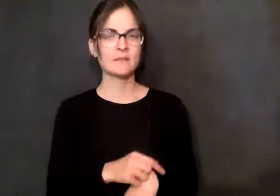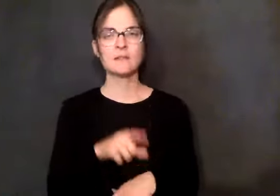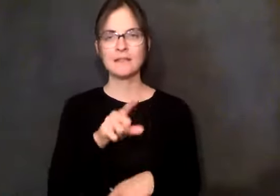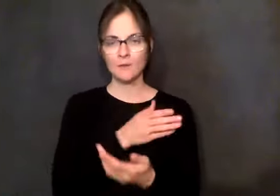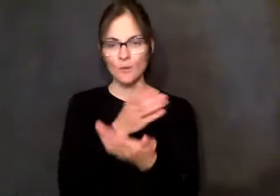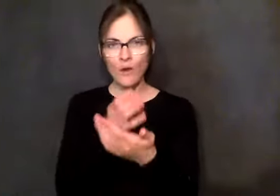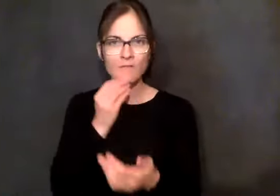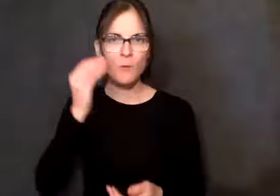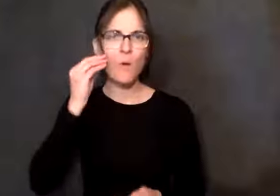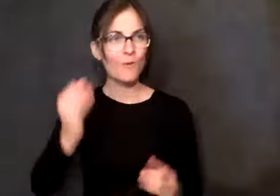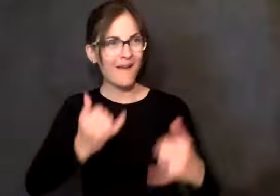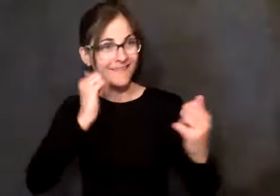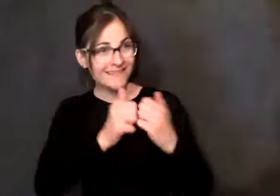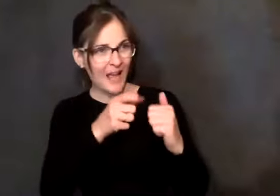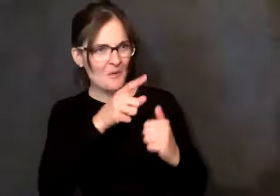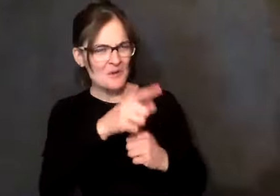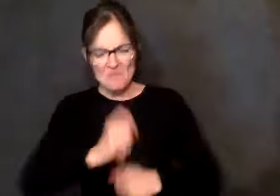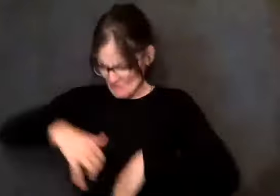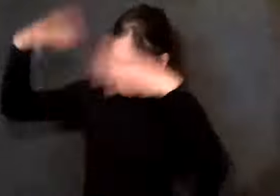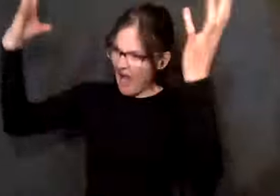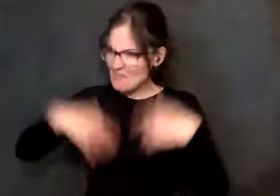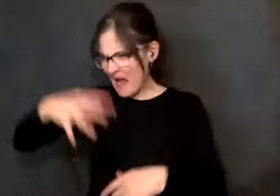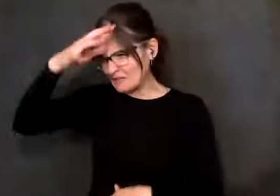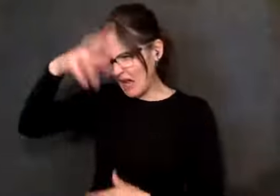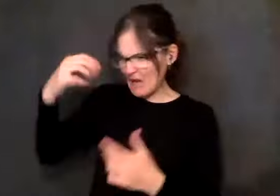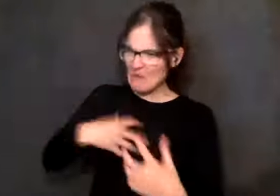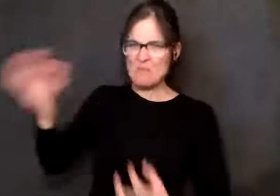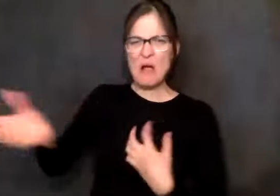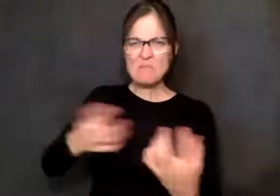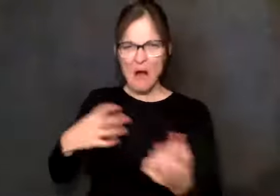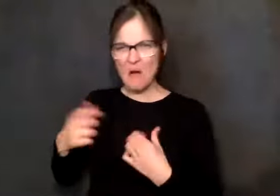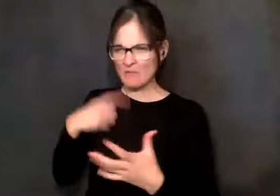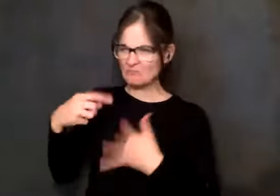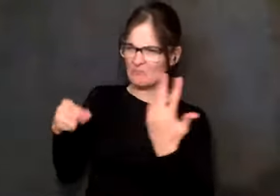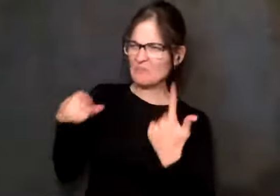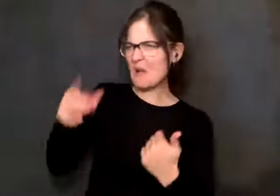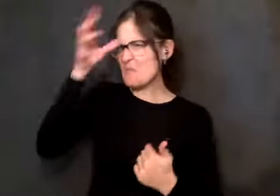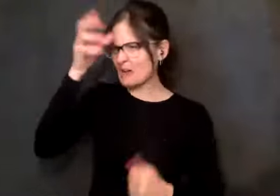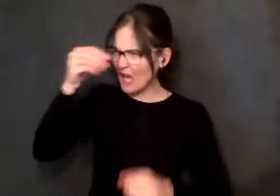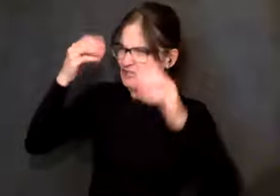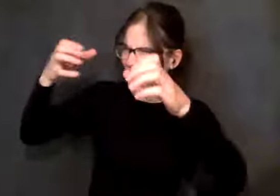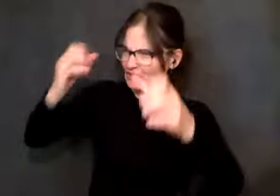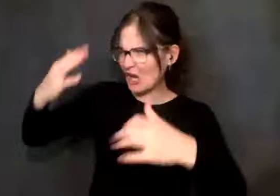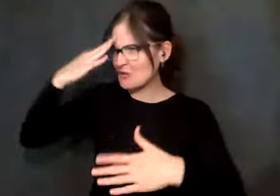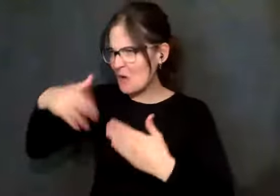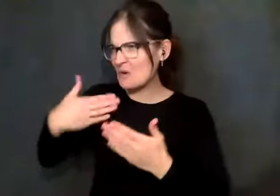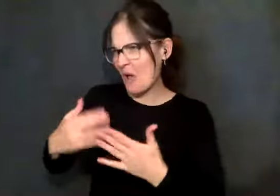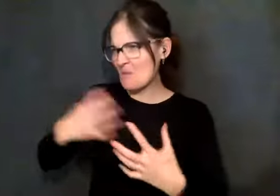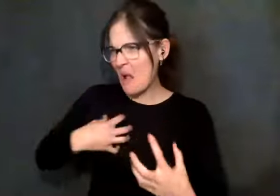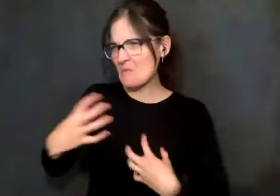like he said, man, he was revved up. And his dad was this, that. My God, he wanted to videotape every damn thing. And